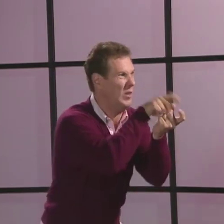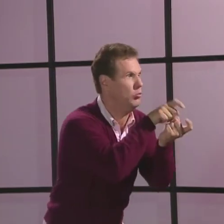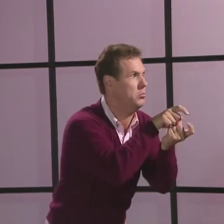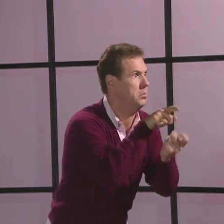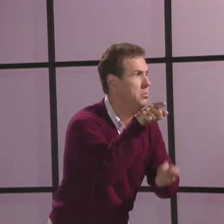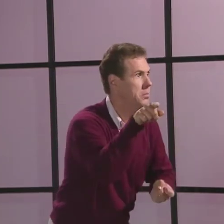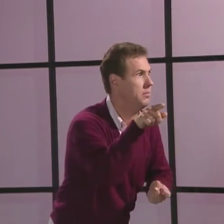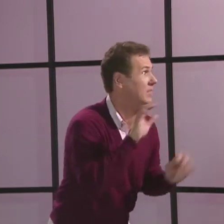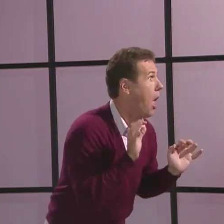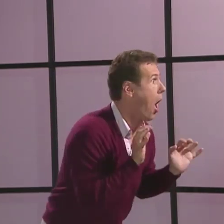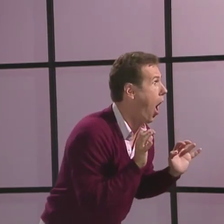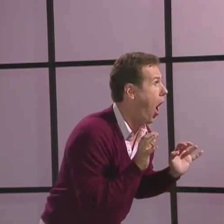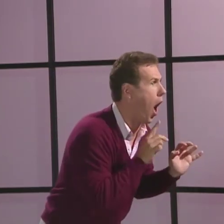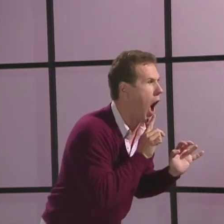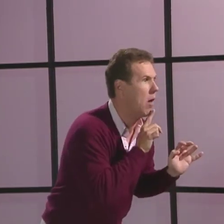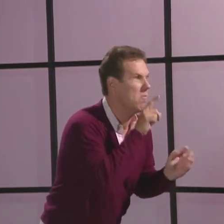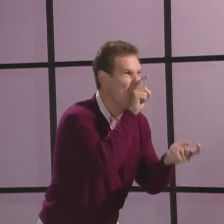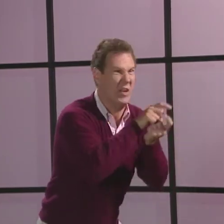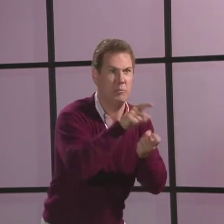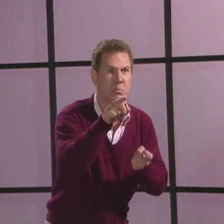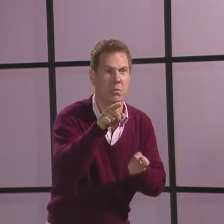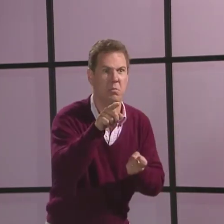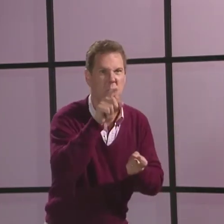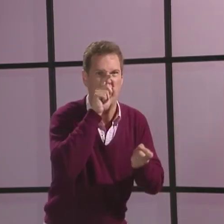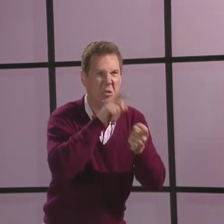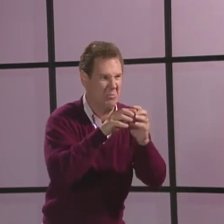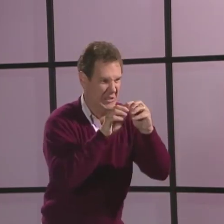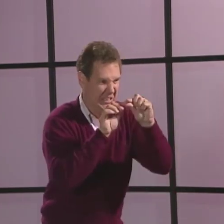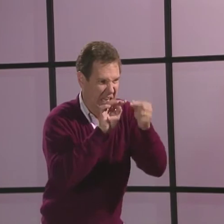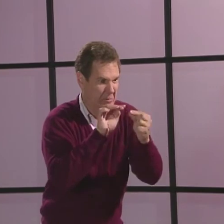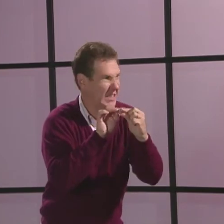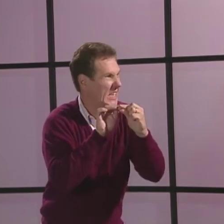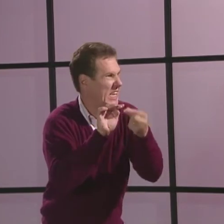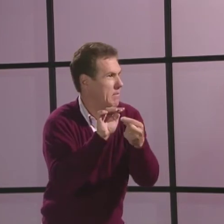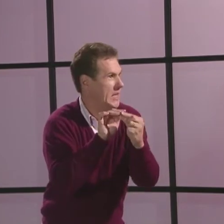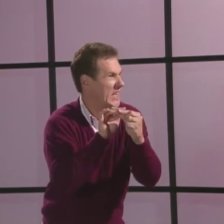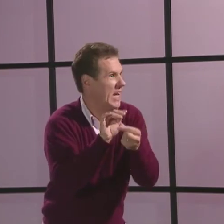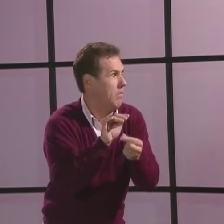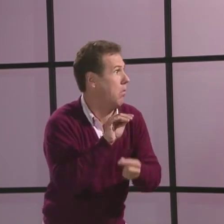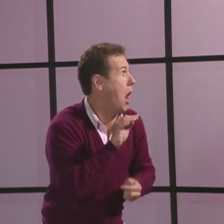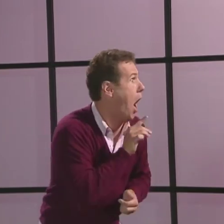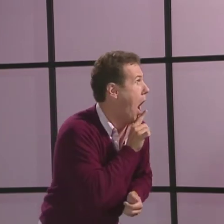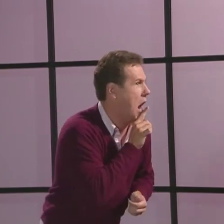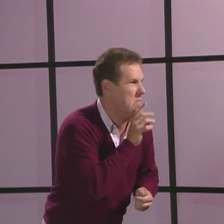very mean witch with very long fingernails. Really? And she scratched me on the nose. And then,